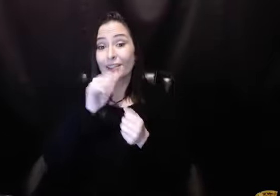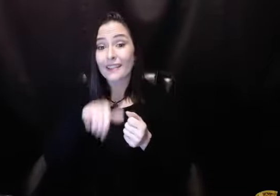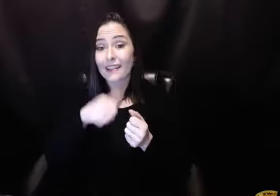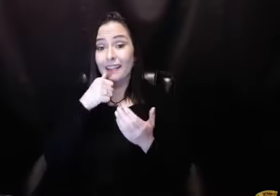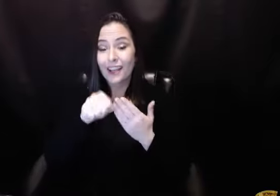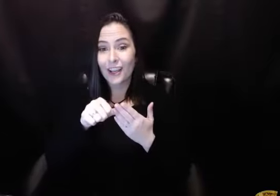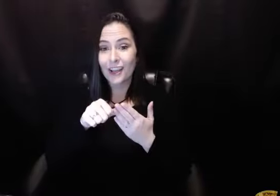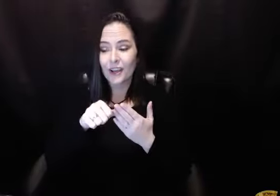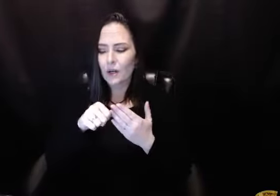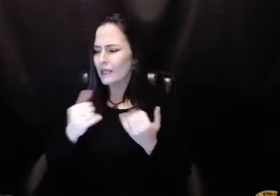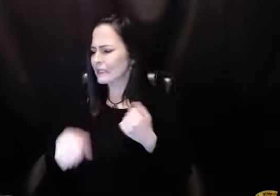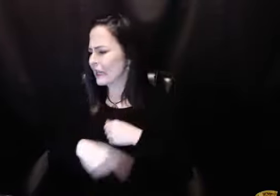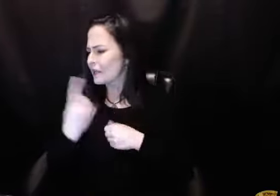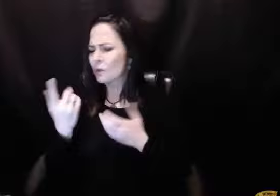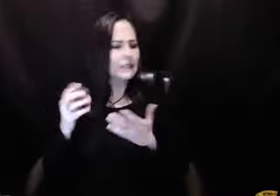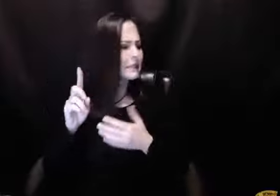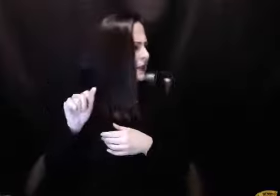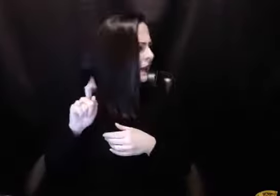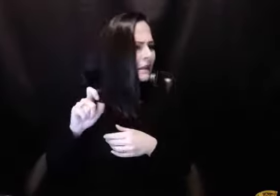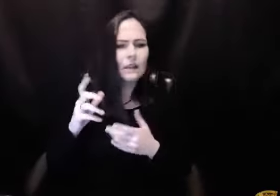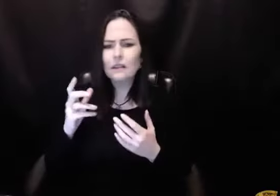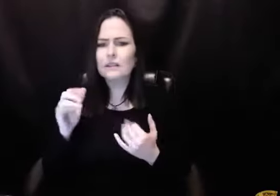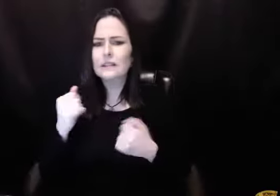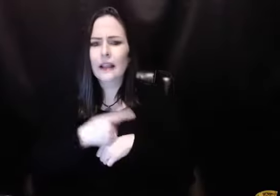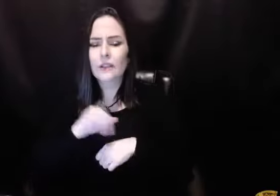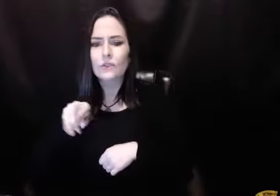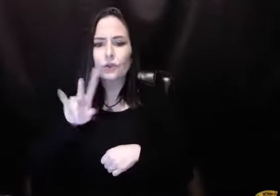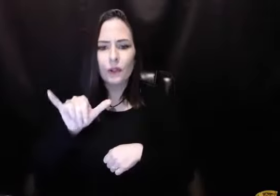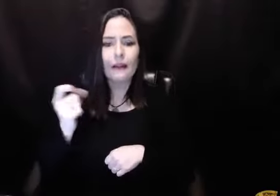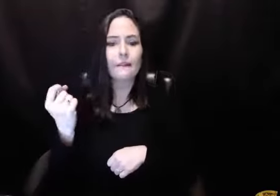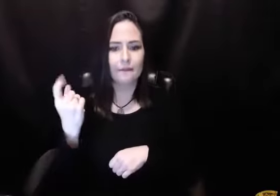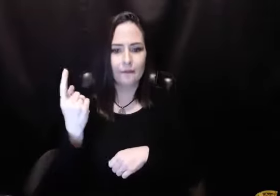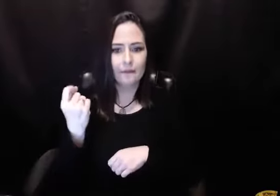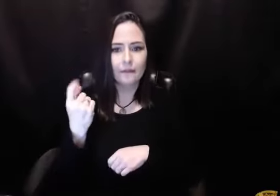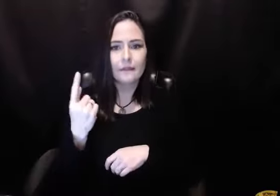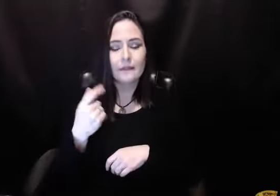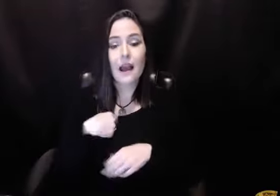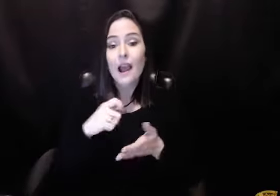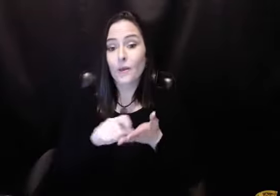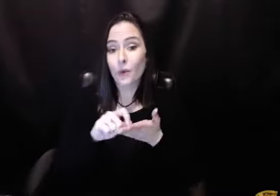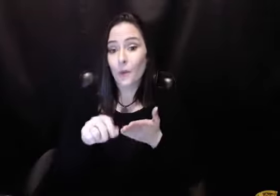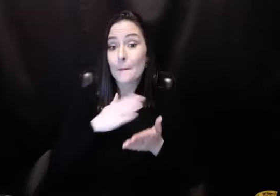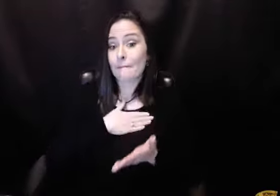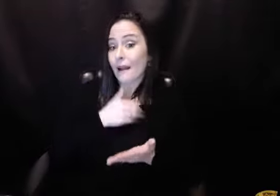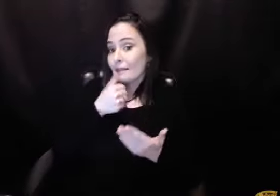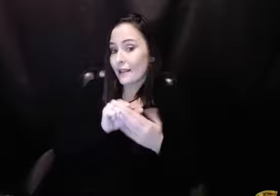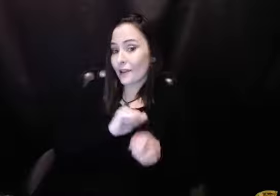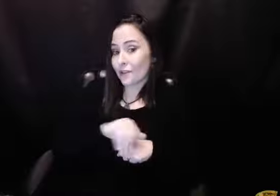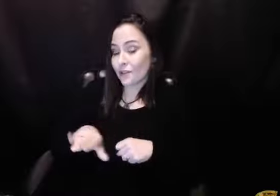And that letter, interestingly, the letter I wrote was on, and today is, what's the date? Today is July the